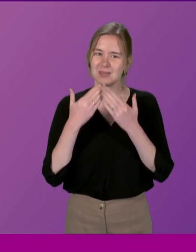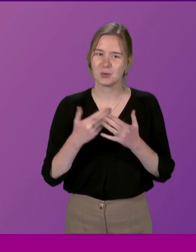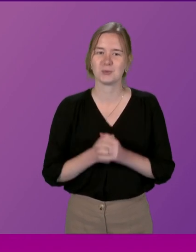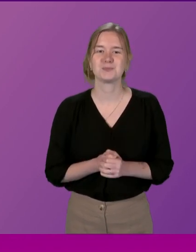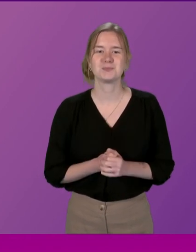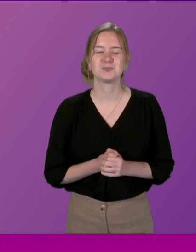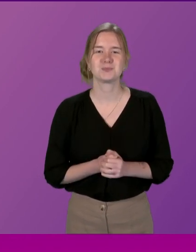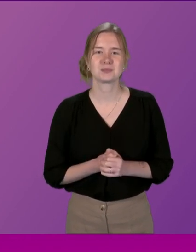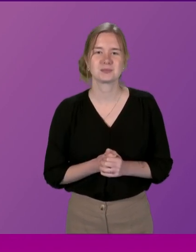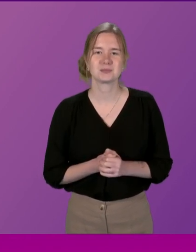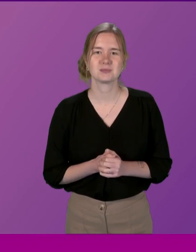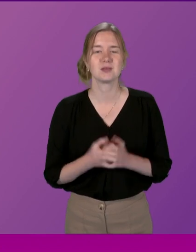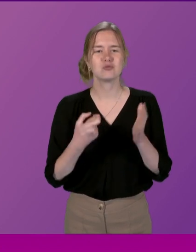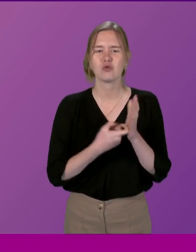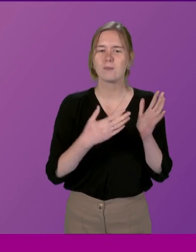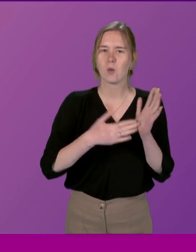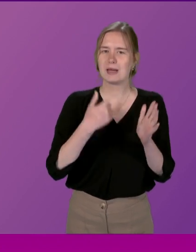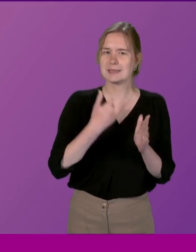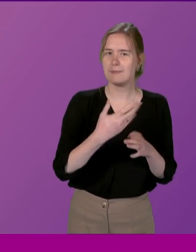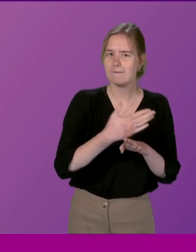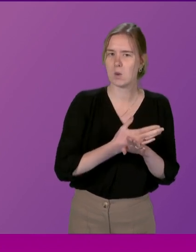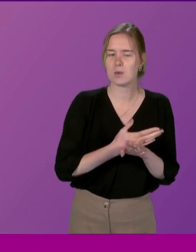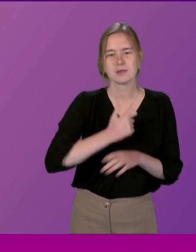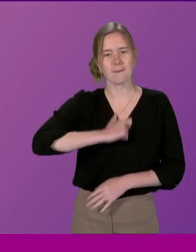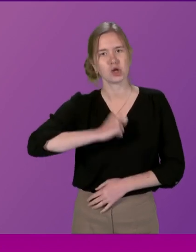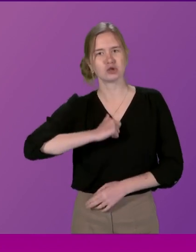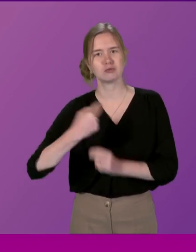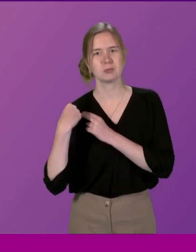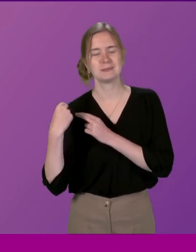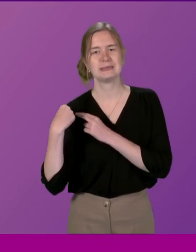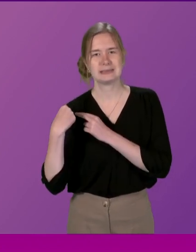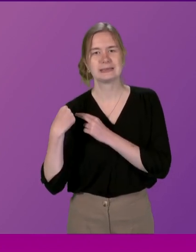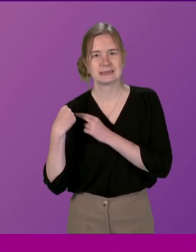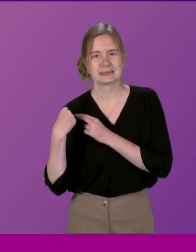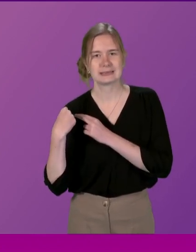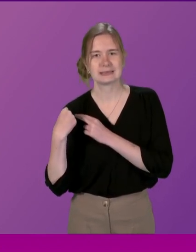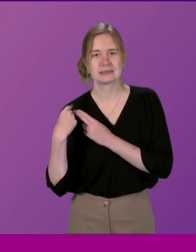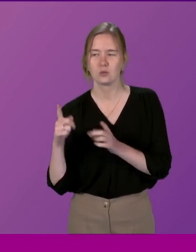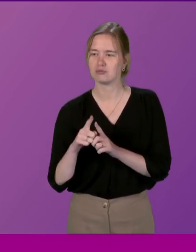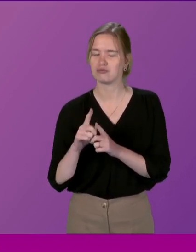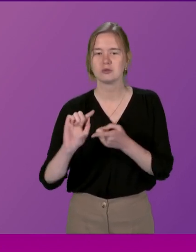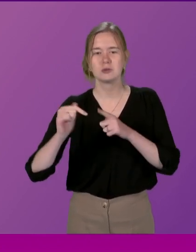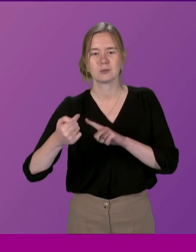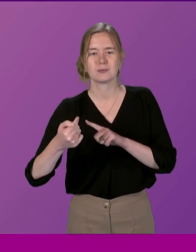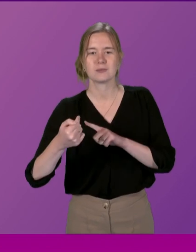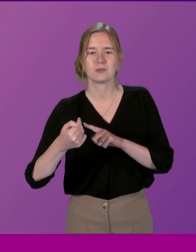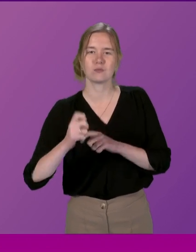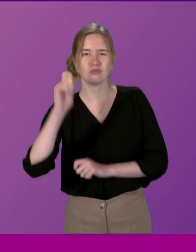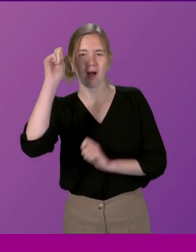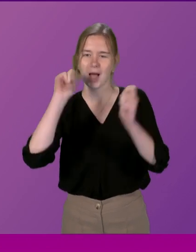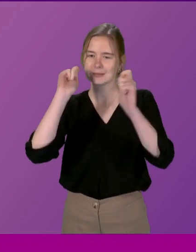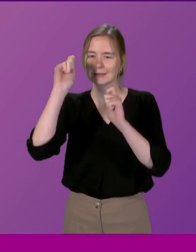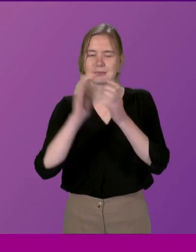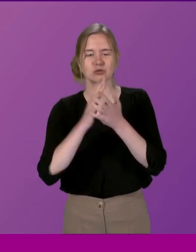And doesn't it reflect what Ruth Maguire said That actually there is a personal responsibility Almost irrespective of what hat you're wearing To